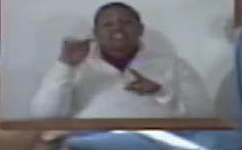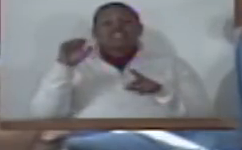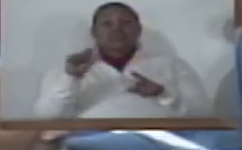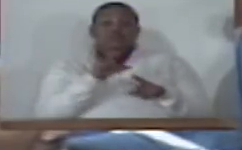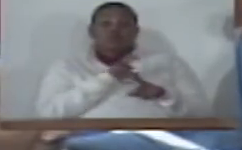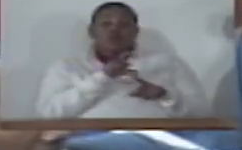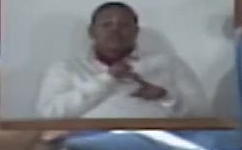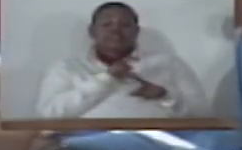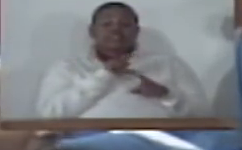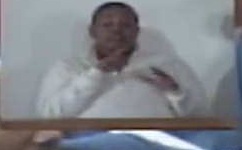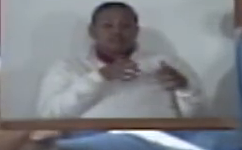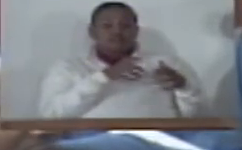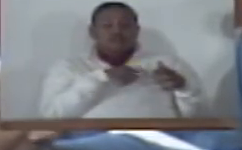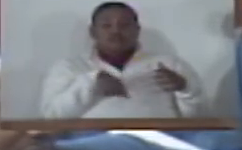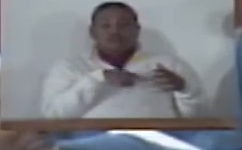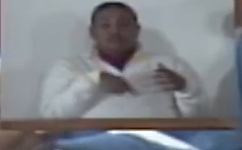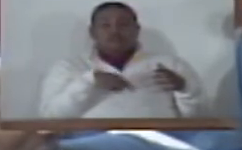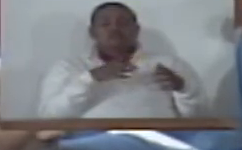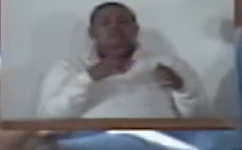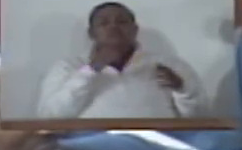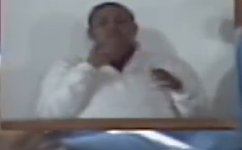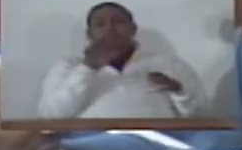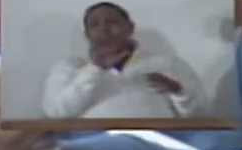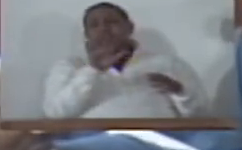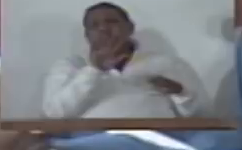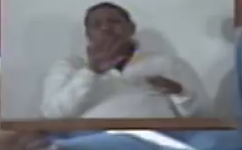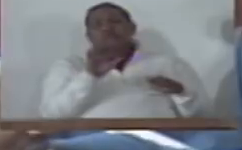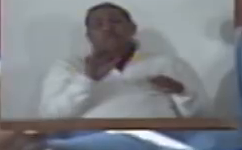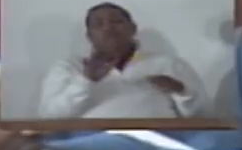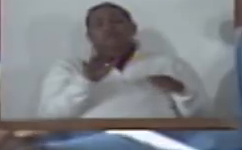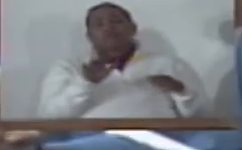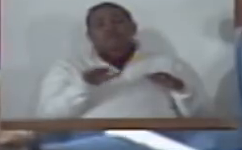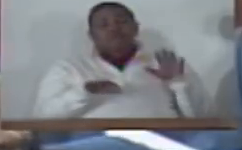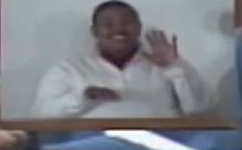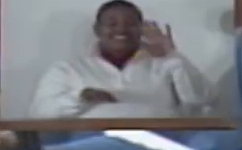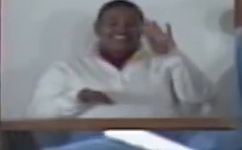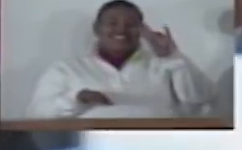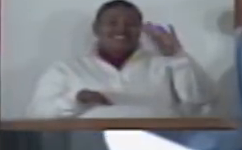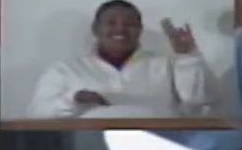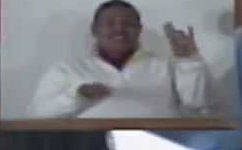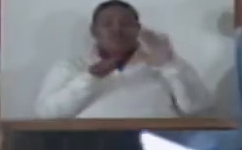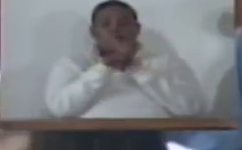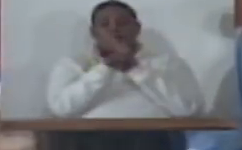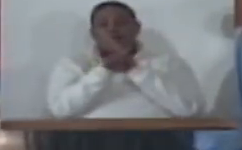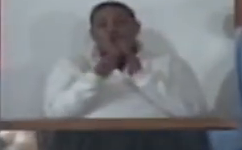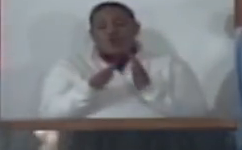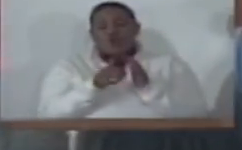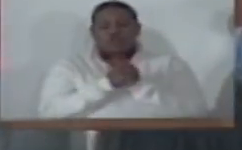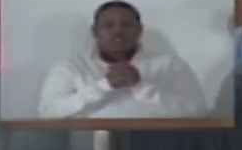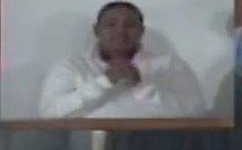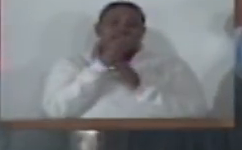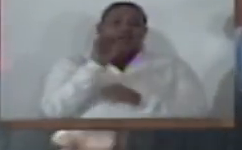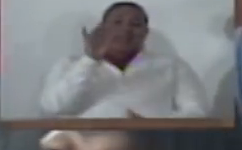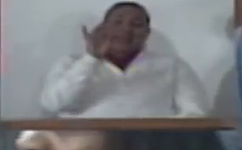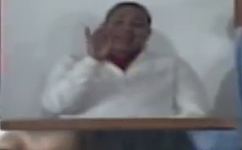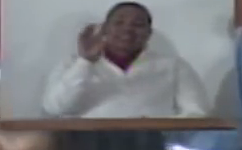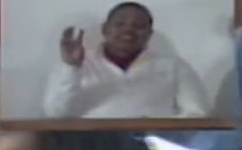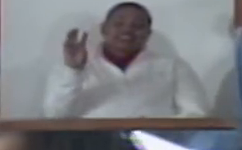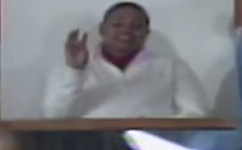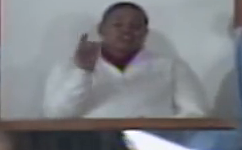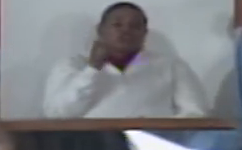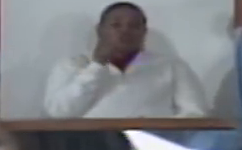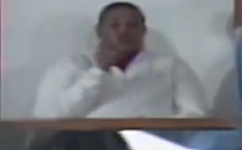Police Division accounted for 77 murders and 86